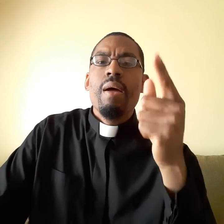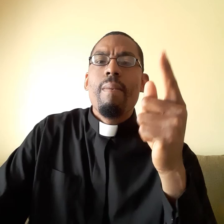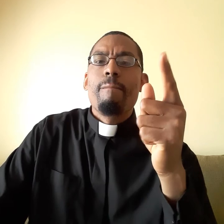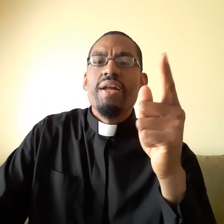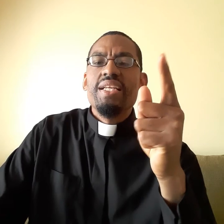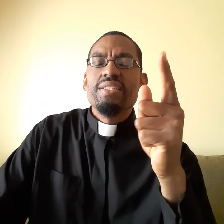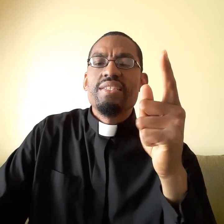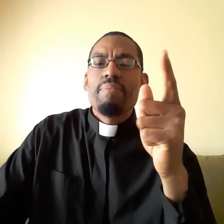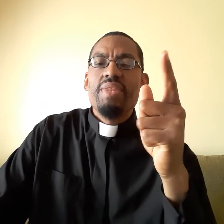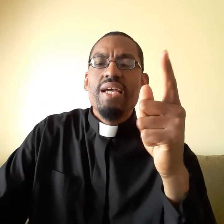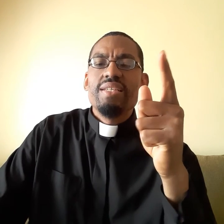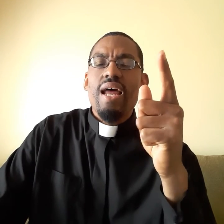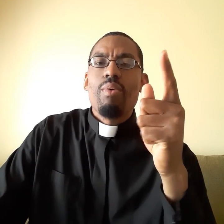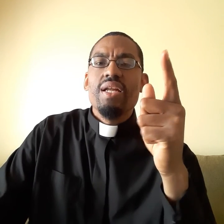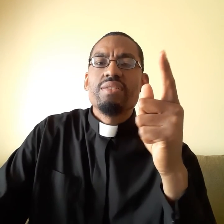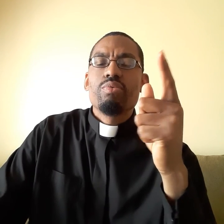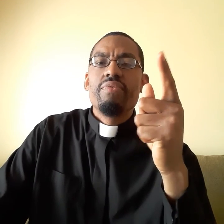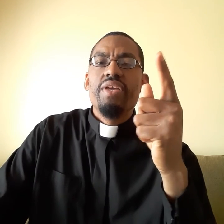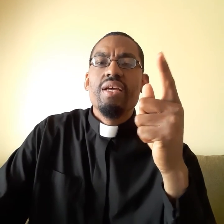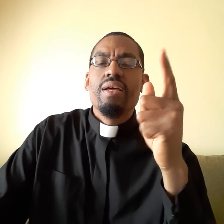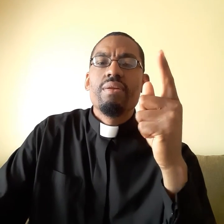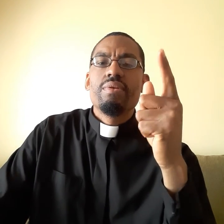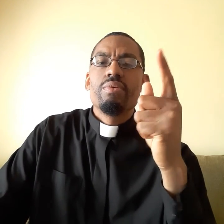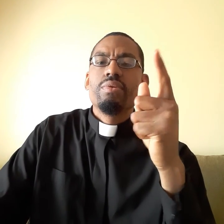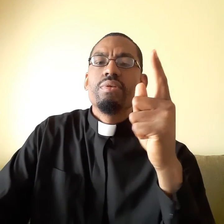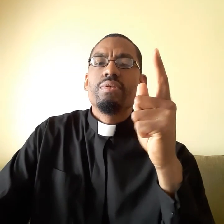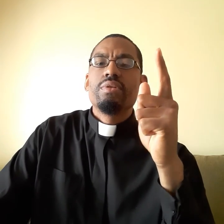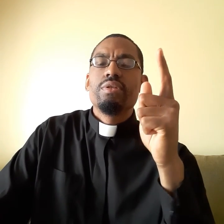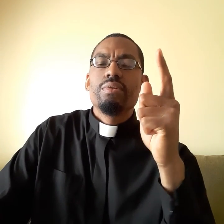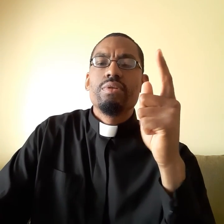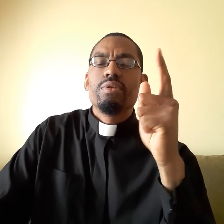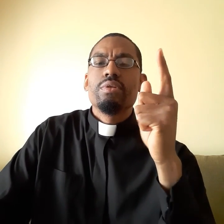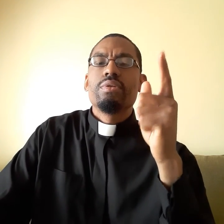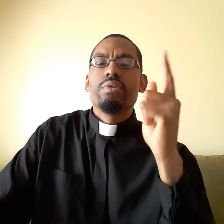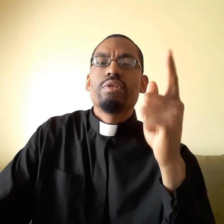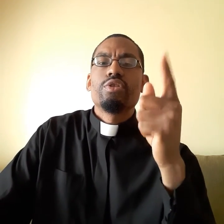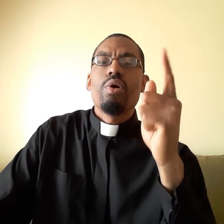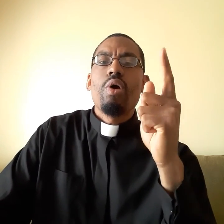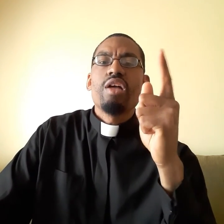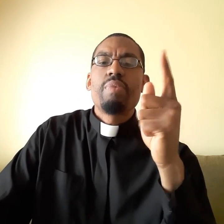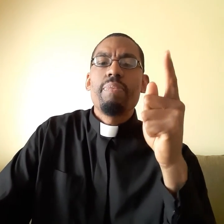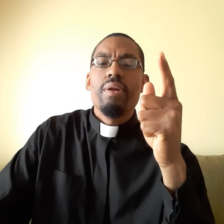But this is some things that I want us to reveal and to to show God's people.